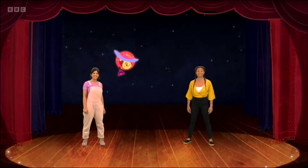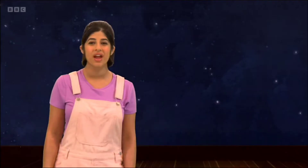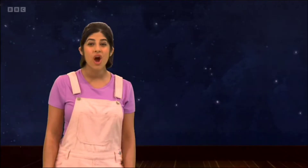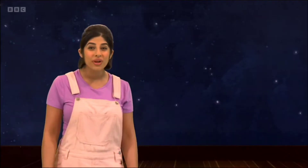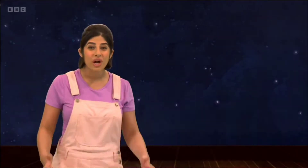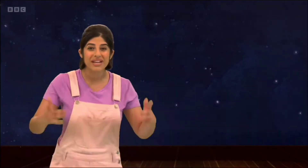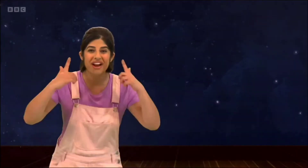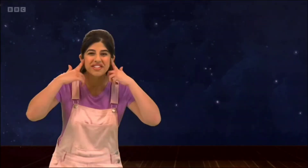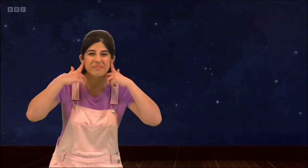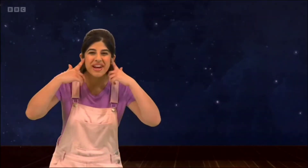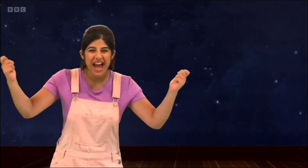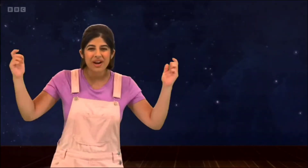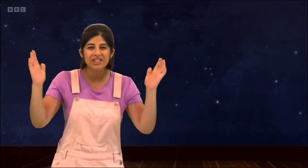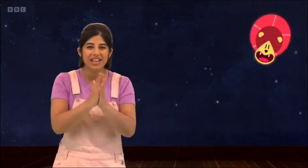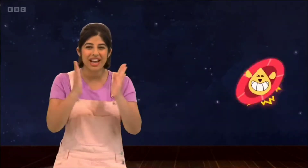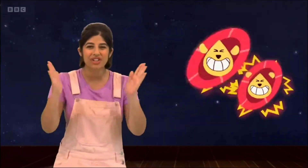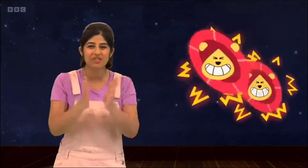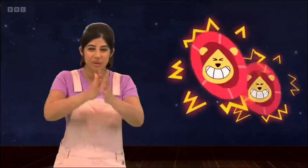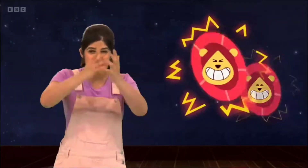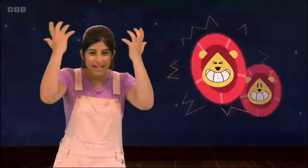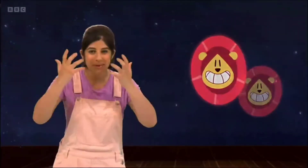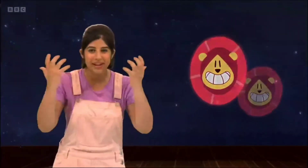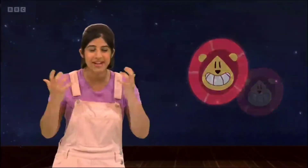We're going to have some loud clashes from Leapy.